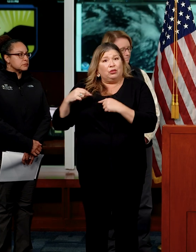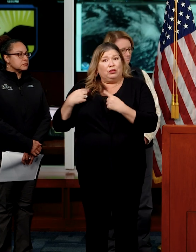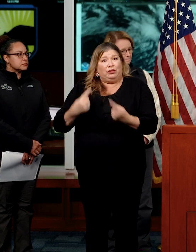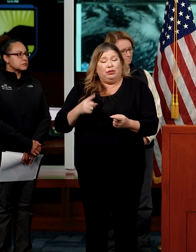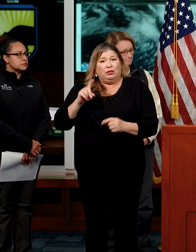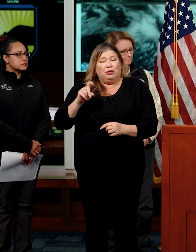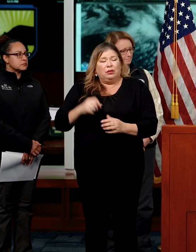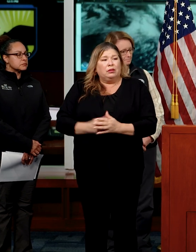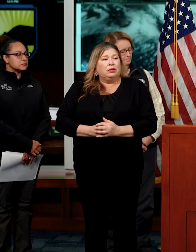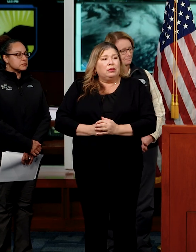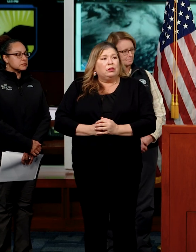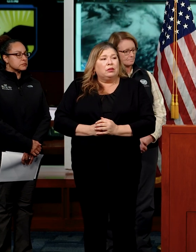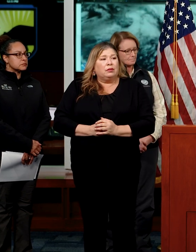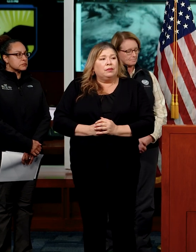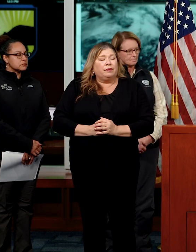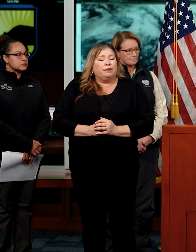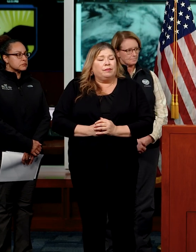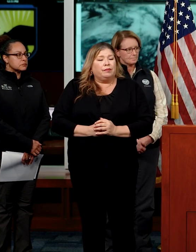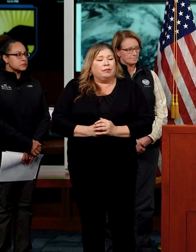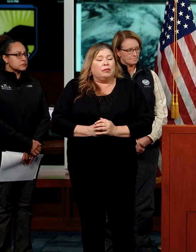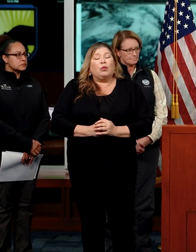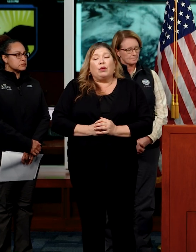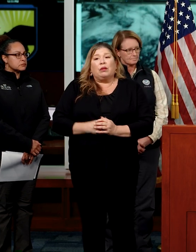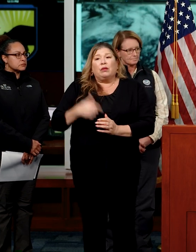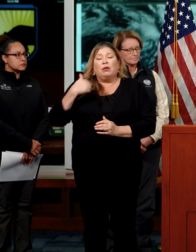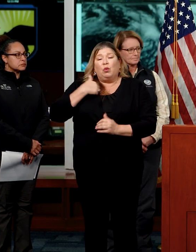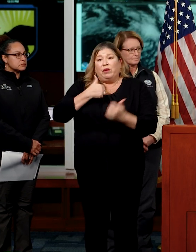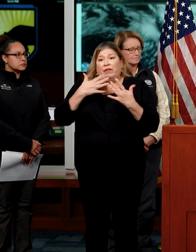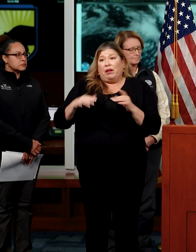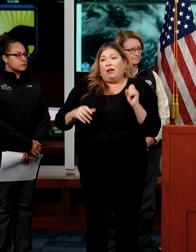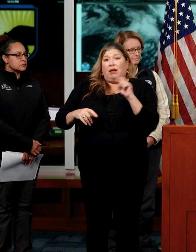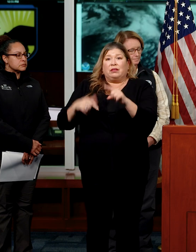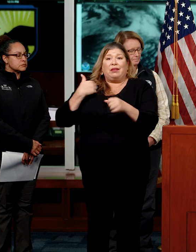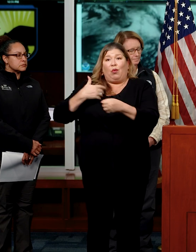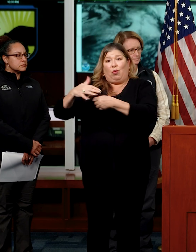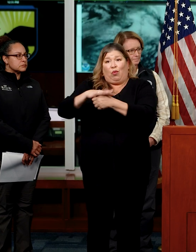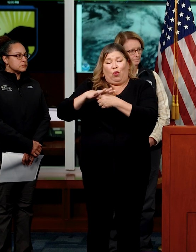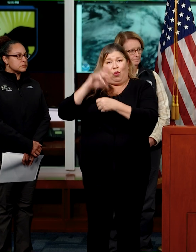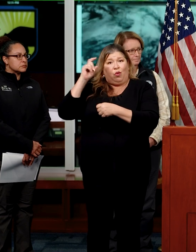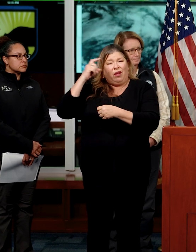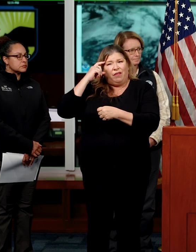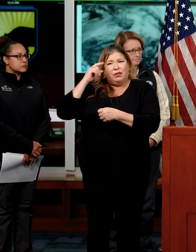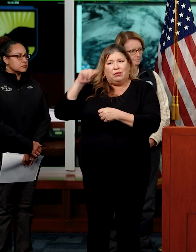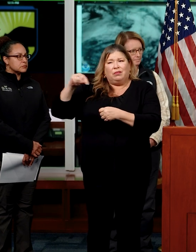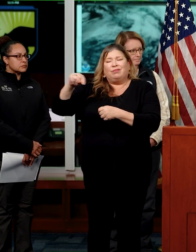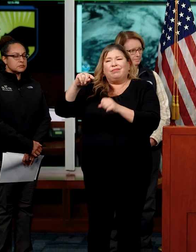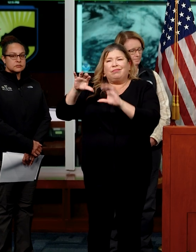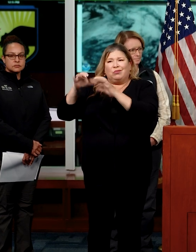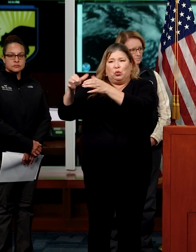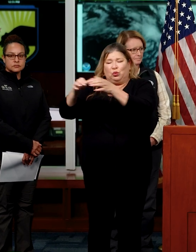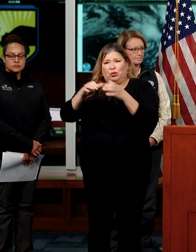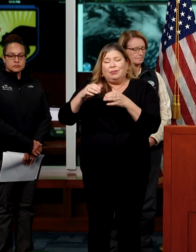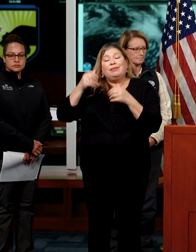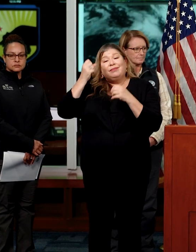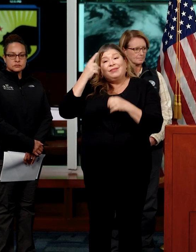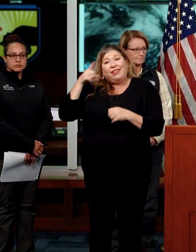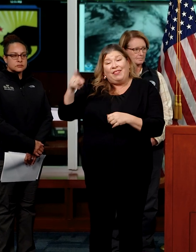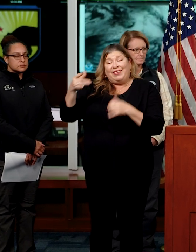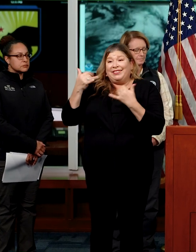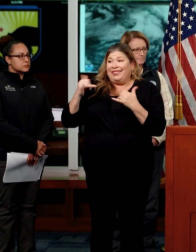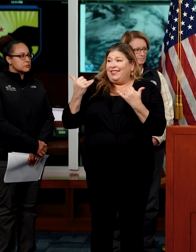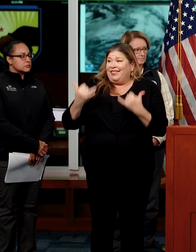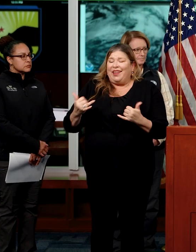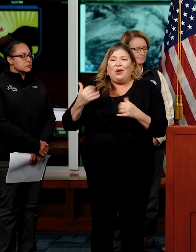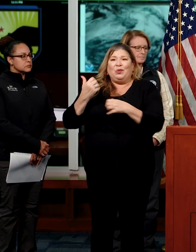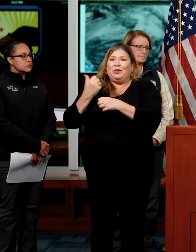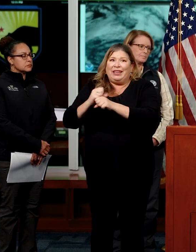I'll tell you that we have asked our local governments, and, you know, keep in mind that they are right now continuing to do life safety